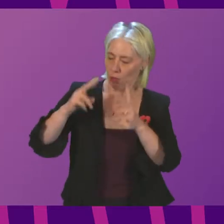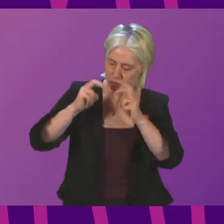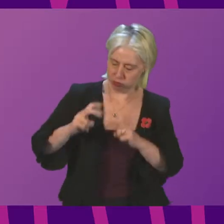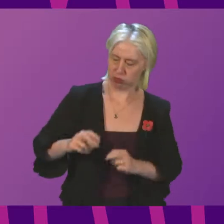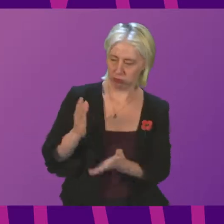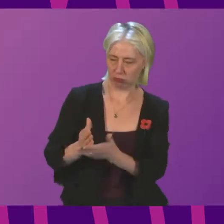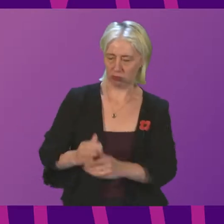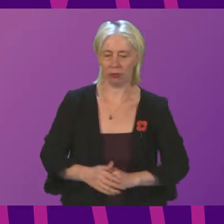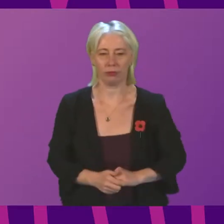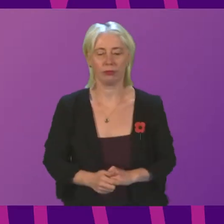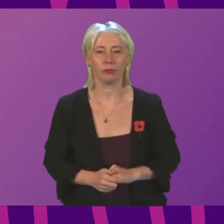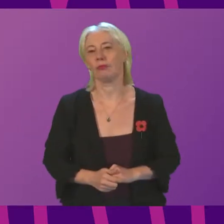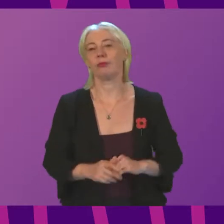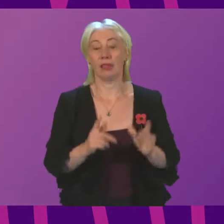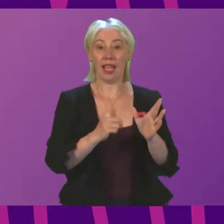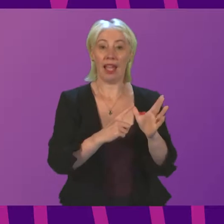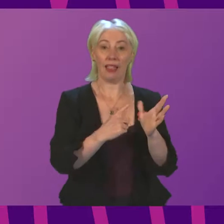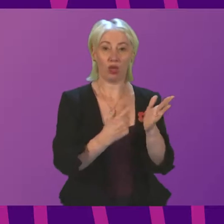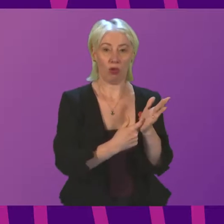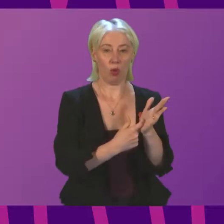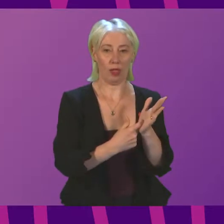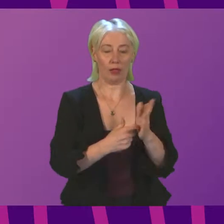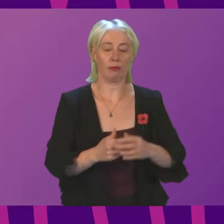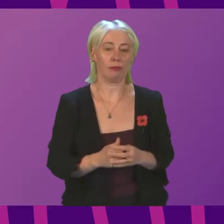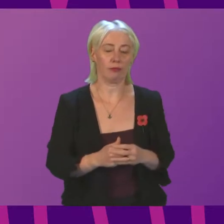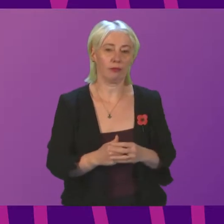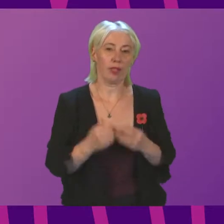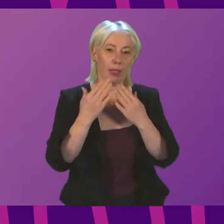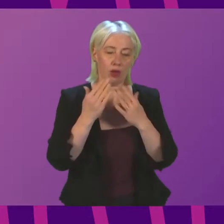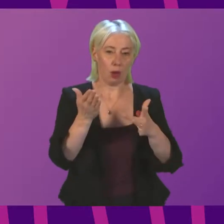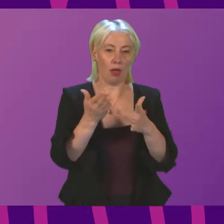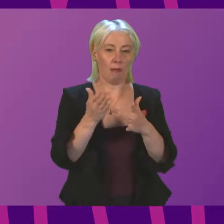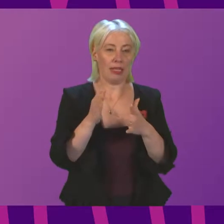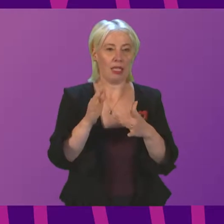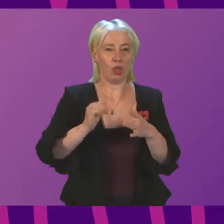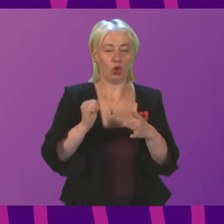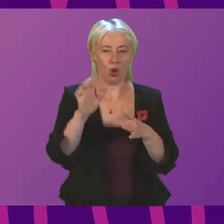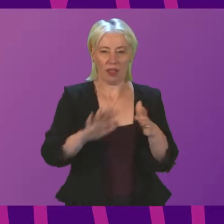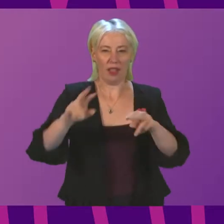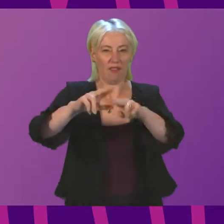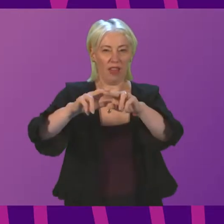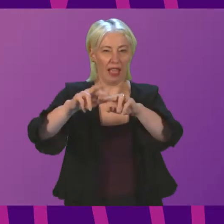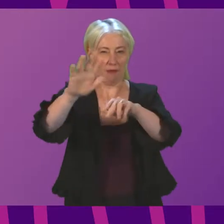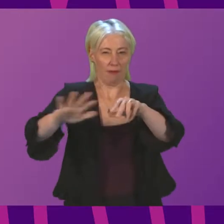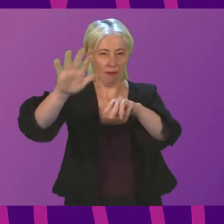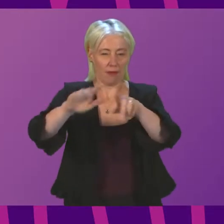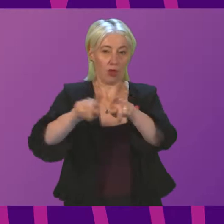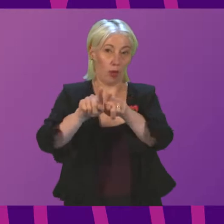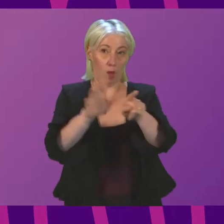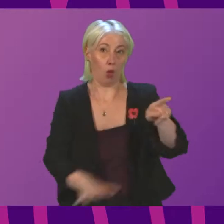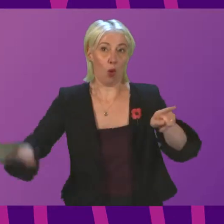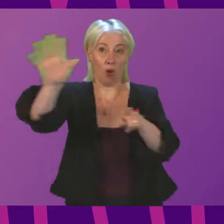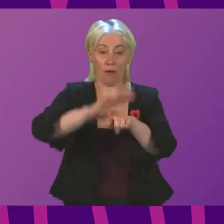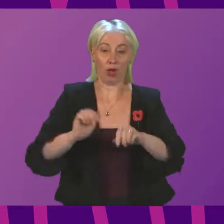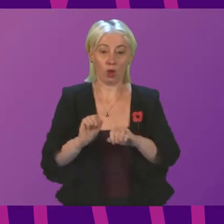resolve them. Alex Rowley Thank you, Poseidon Officer. In Mid-Scotland and Fife, as across the whole of Scotland, think, the